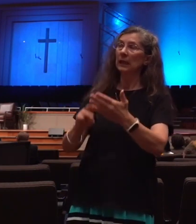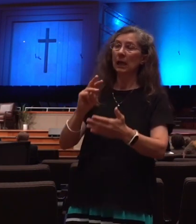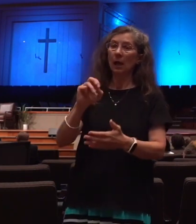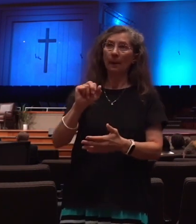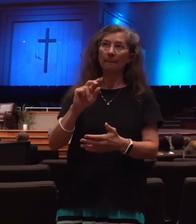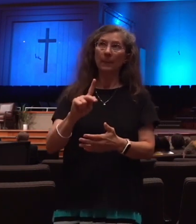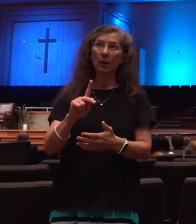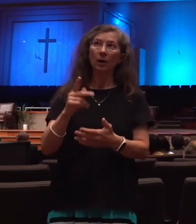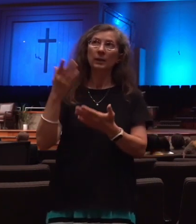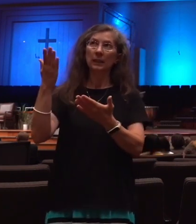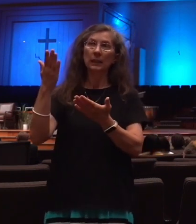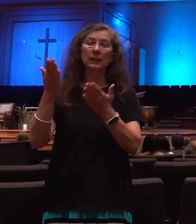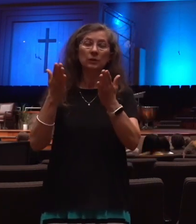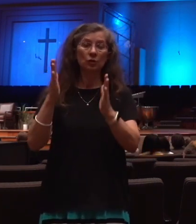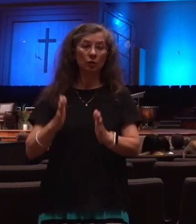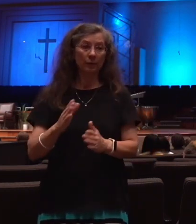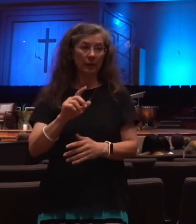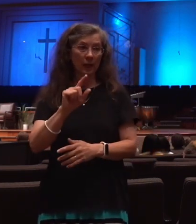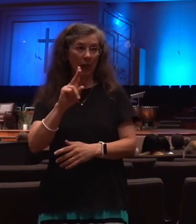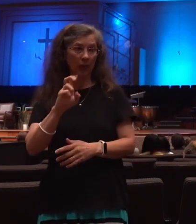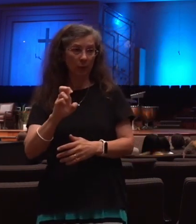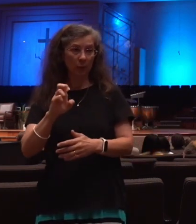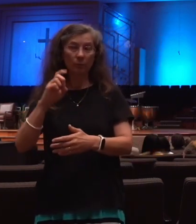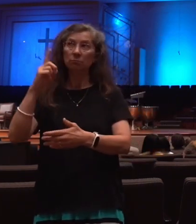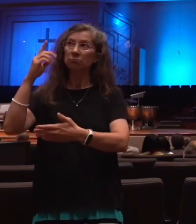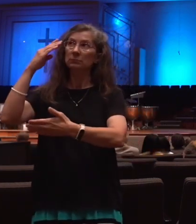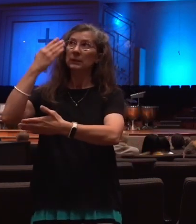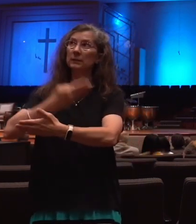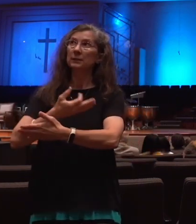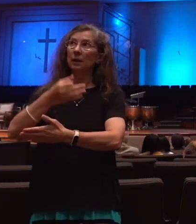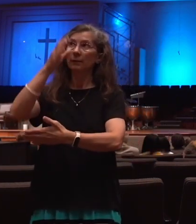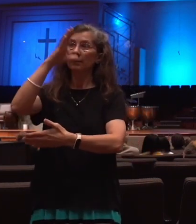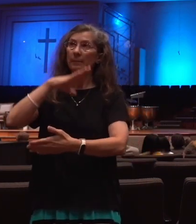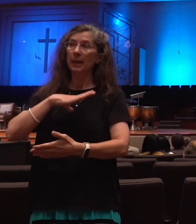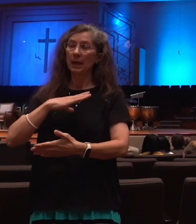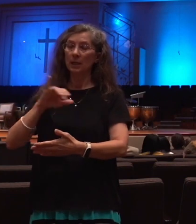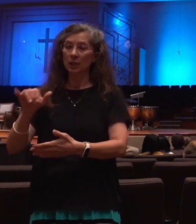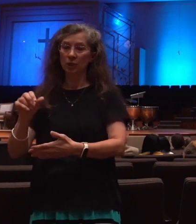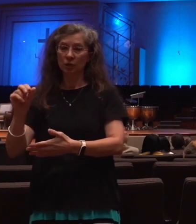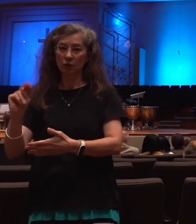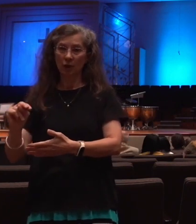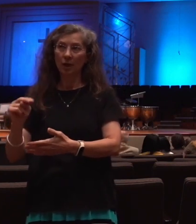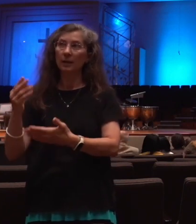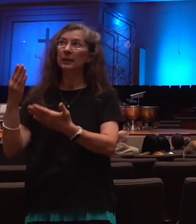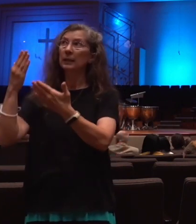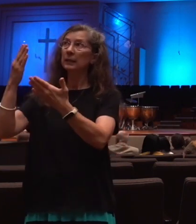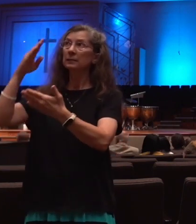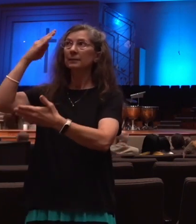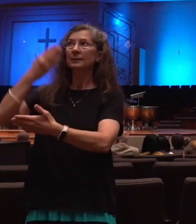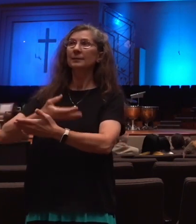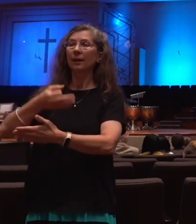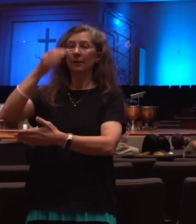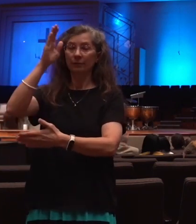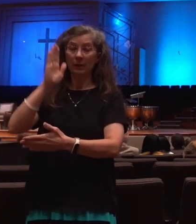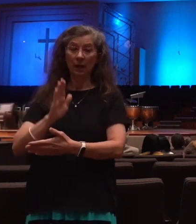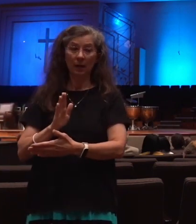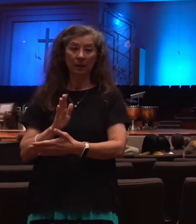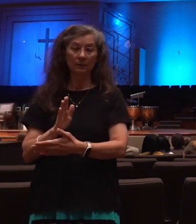In Luke, you see him as the son of man. And in John, you see him as the son of God. Well, when you look at these judgments